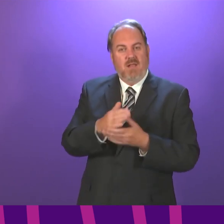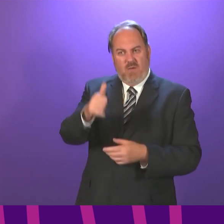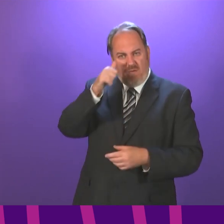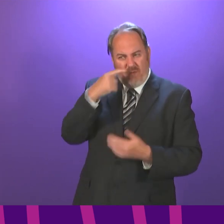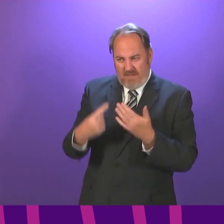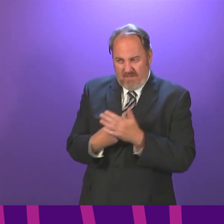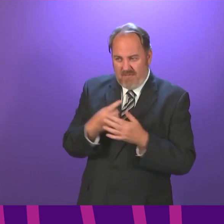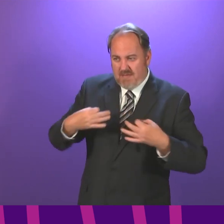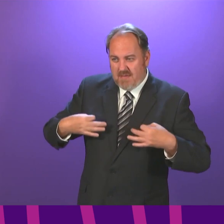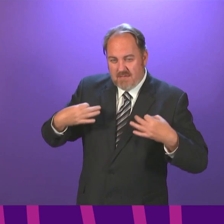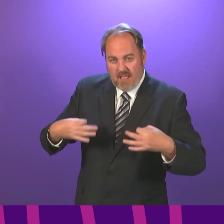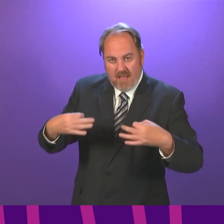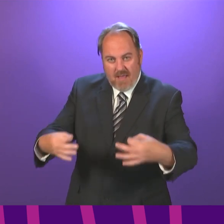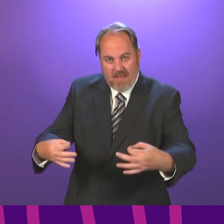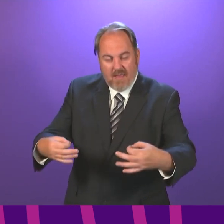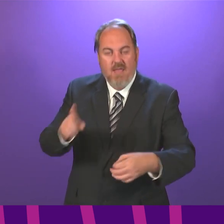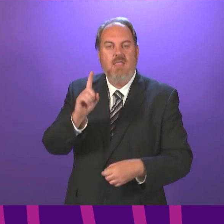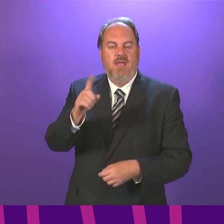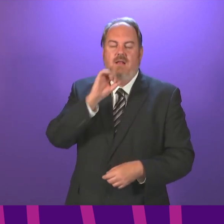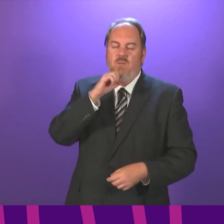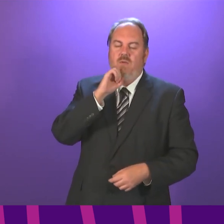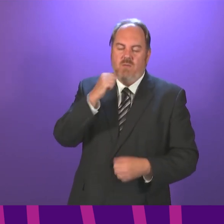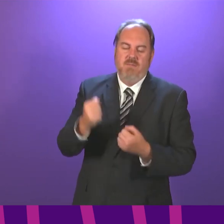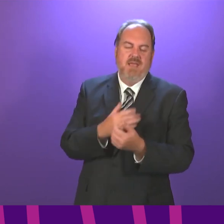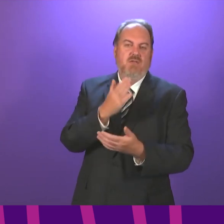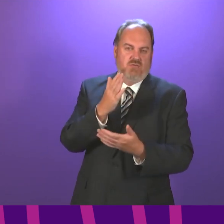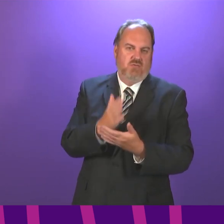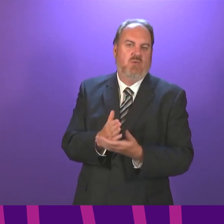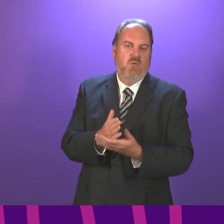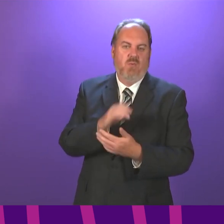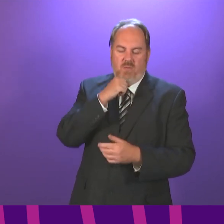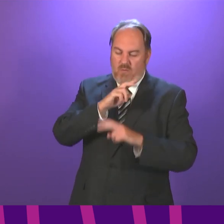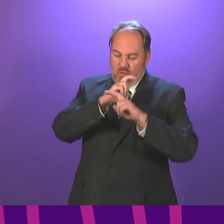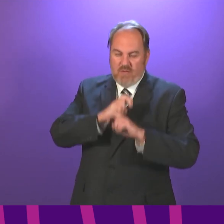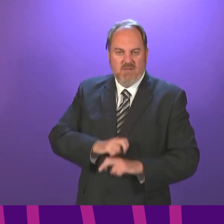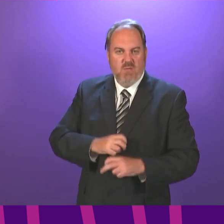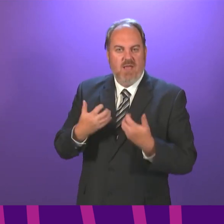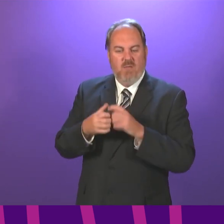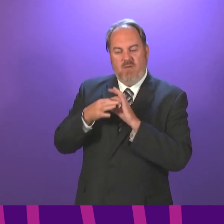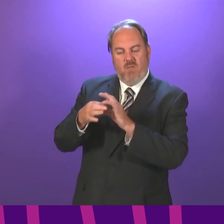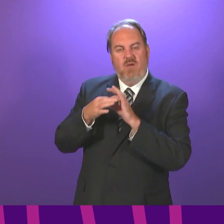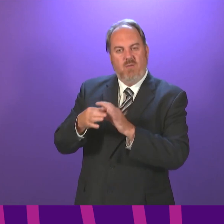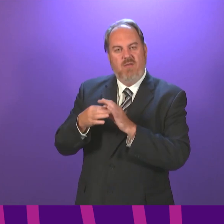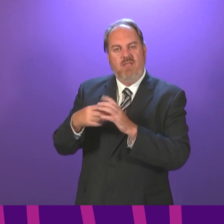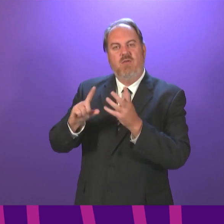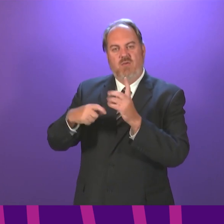needs to, then I will undertake to make sure we give attention to working with other governments in the UK.